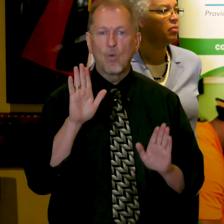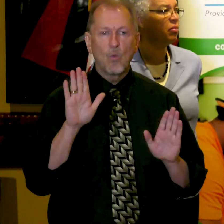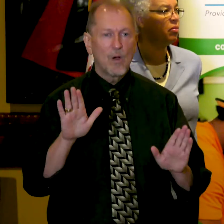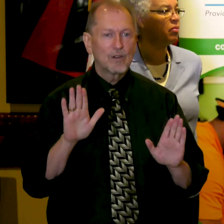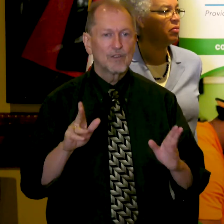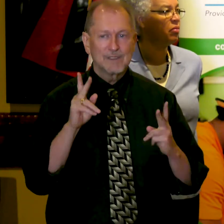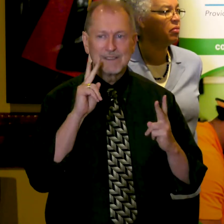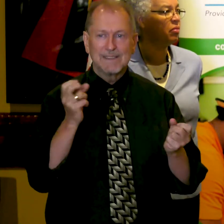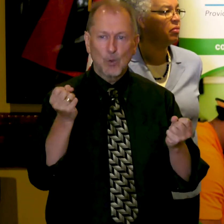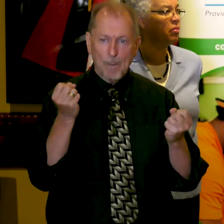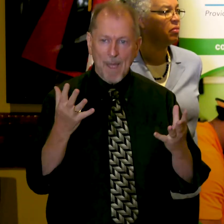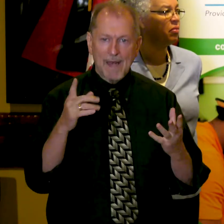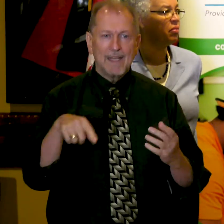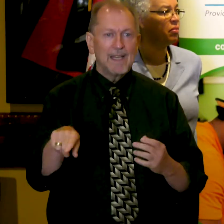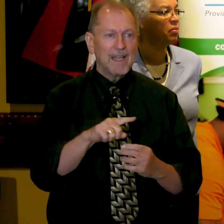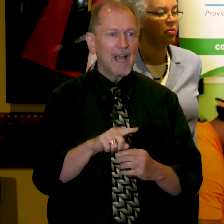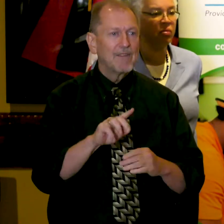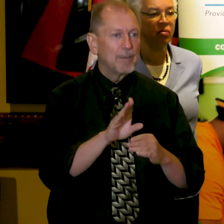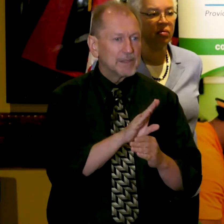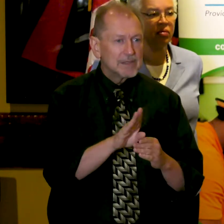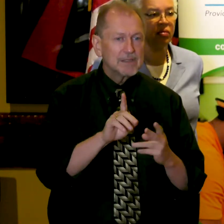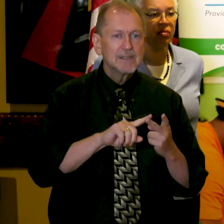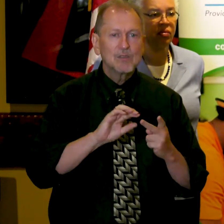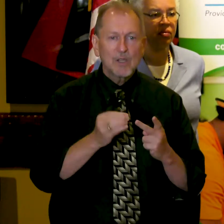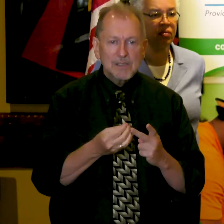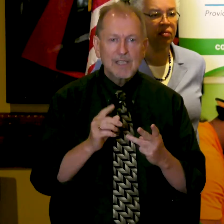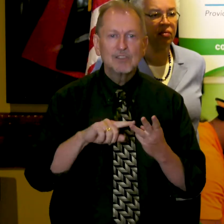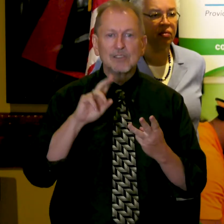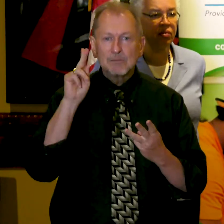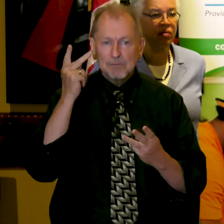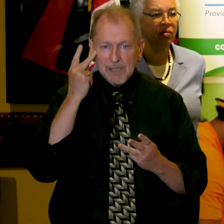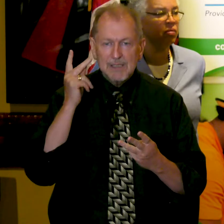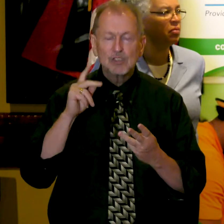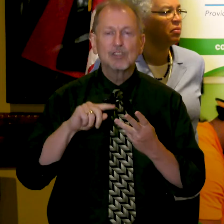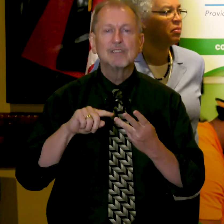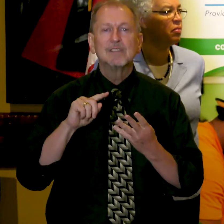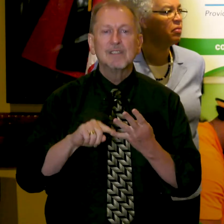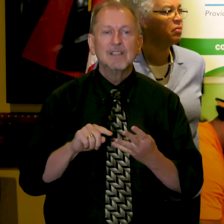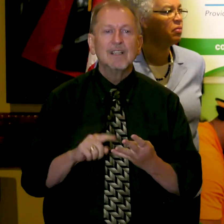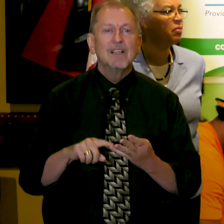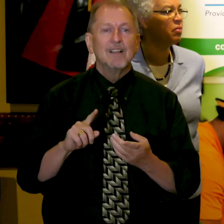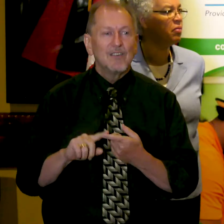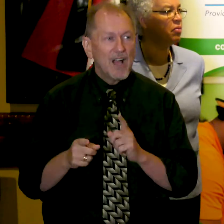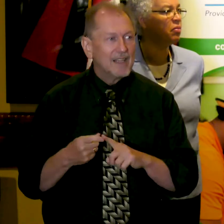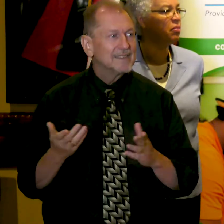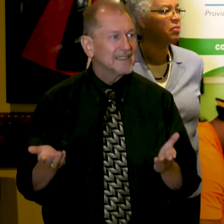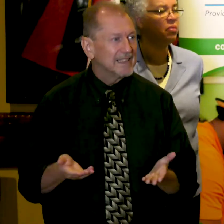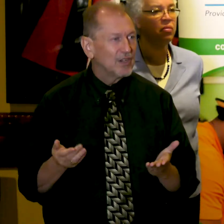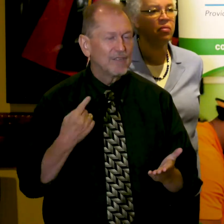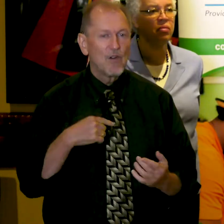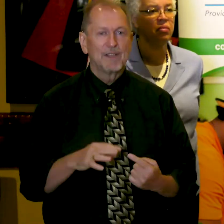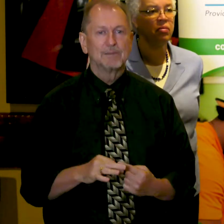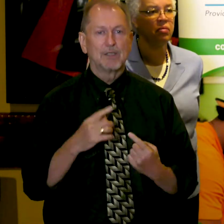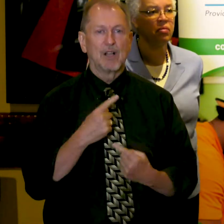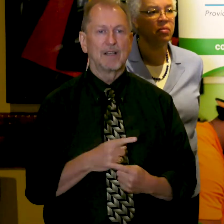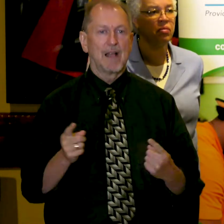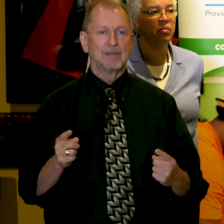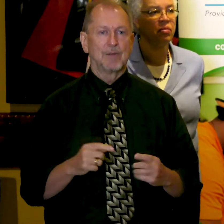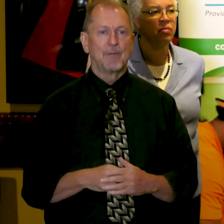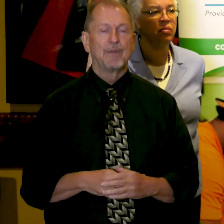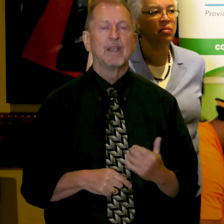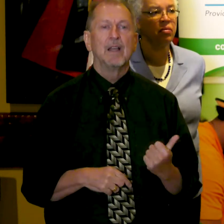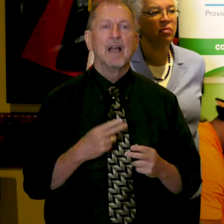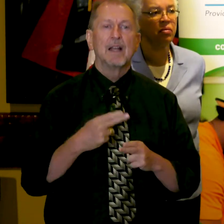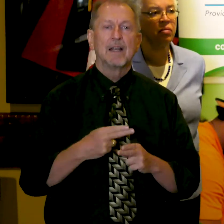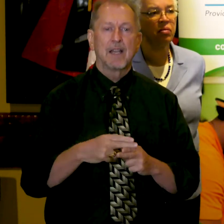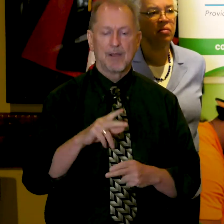see so many of our partners, so many of our friends and colleagues joining us in this special announcement. My name is Soshi